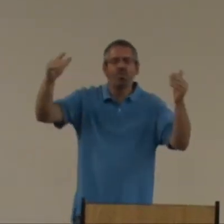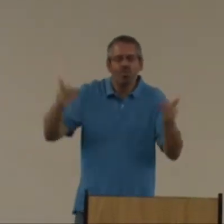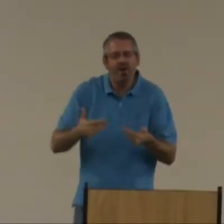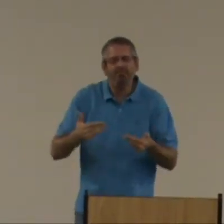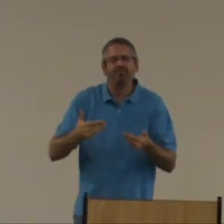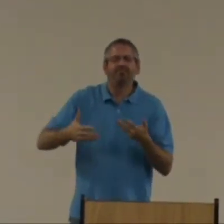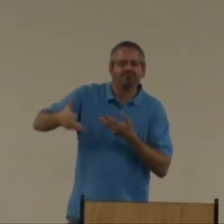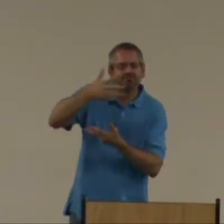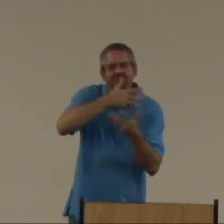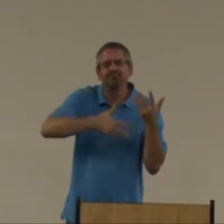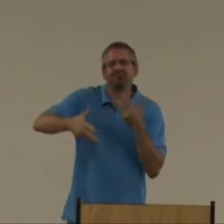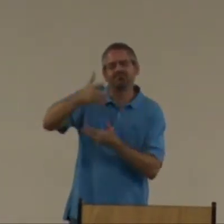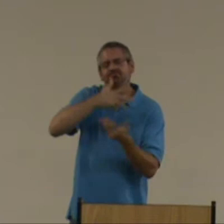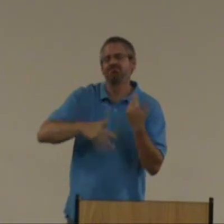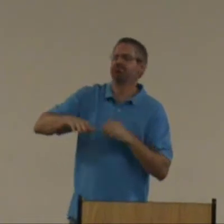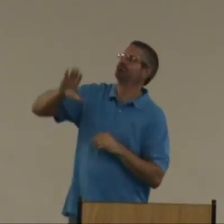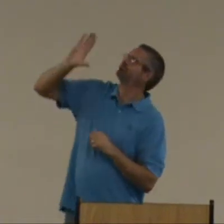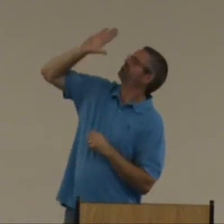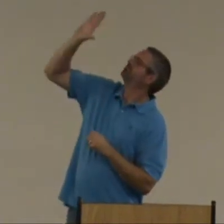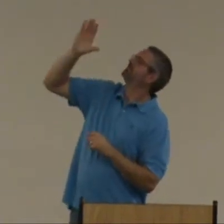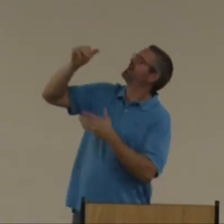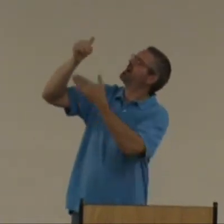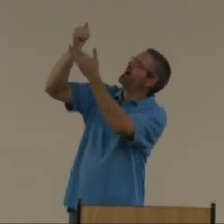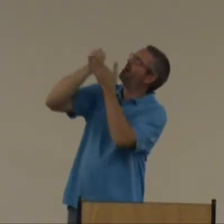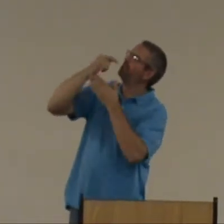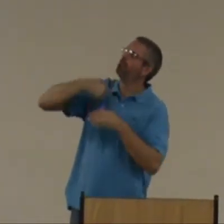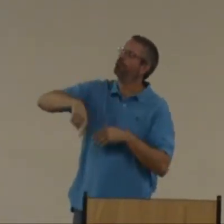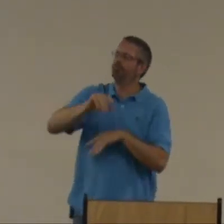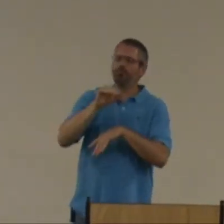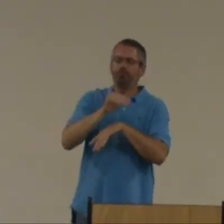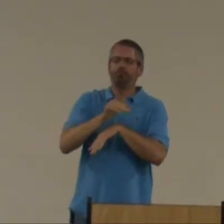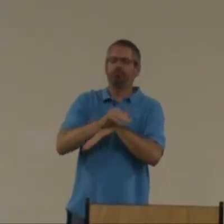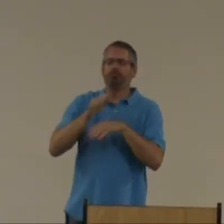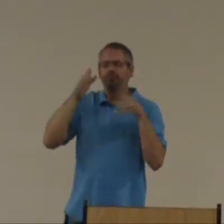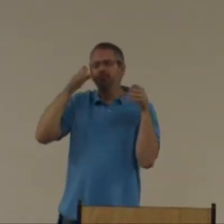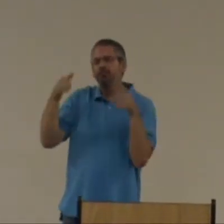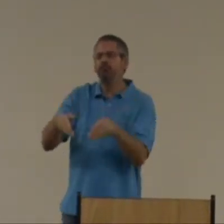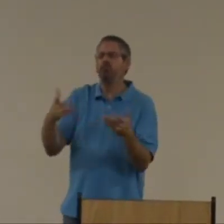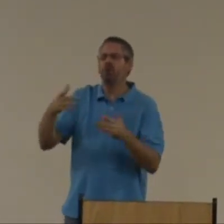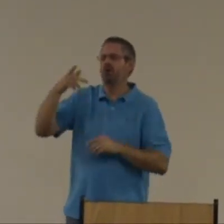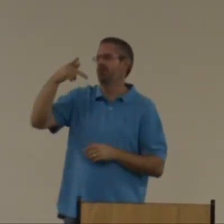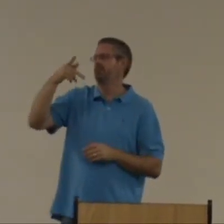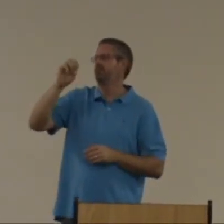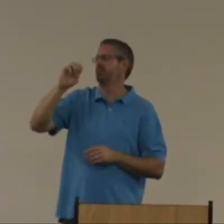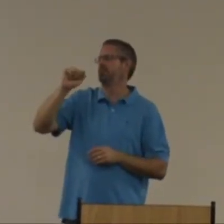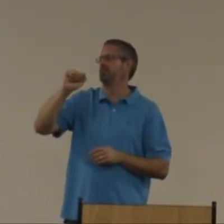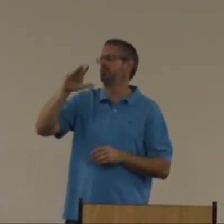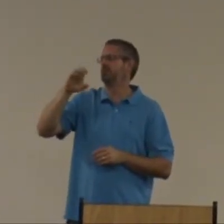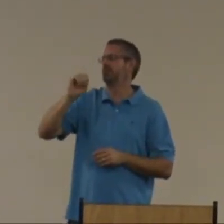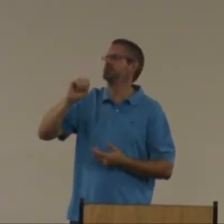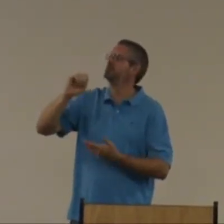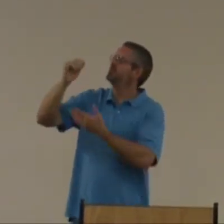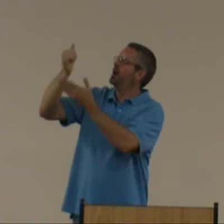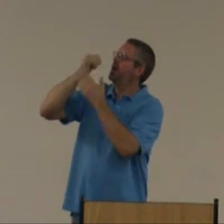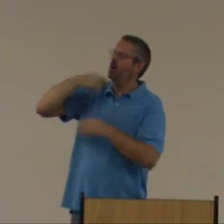Each one of us will welcome. We welcome you. Pray that you'll help us tonight. Talk about peace.